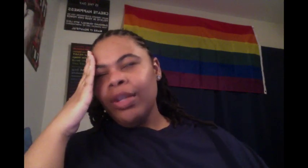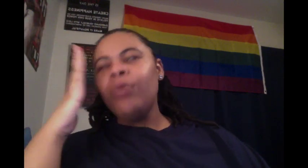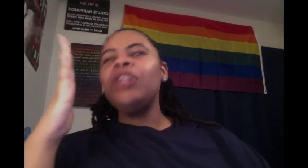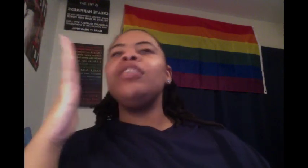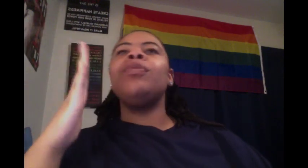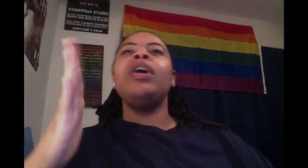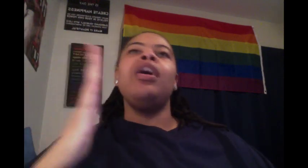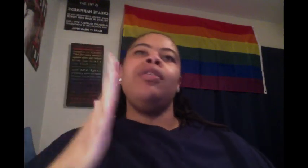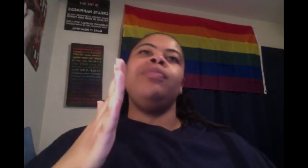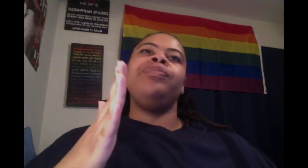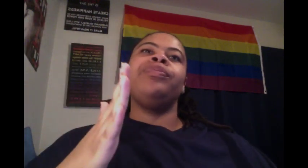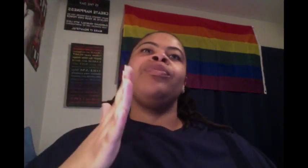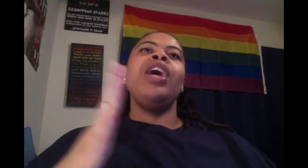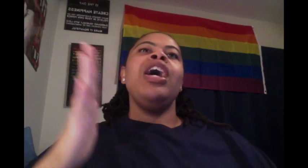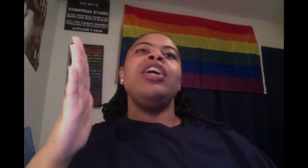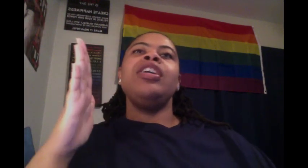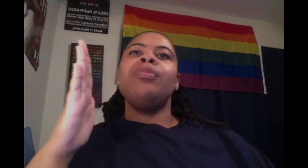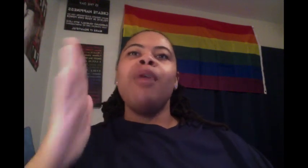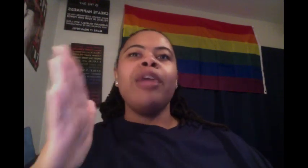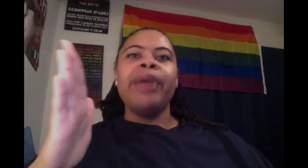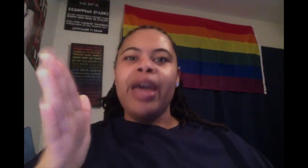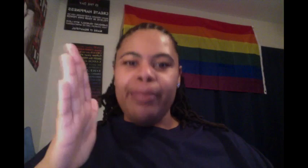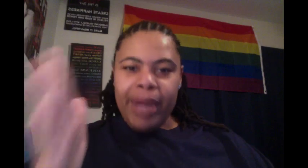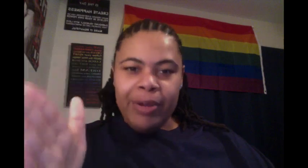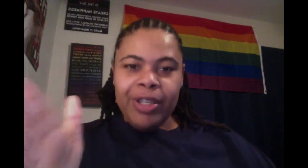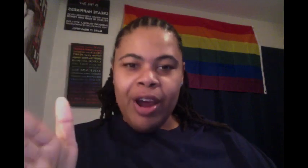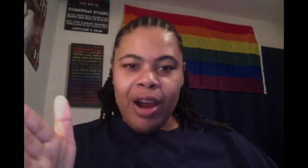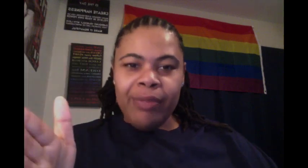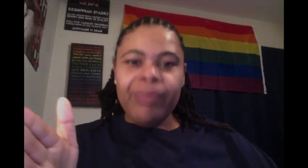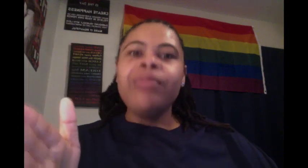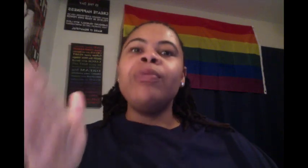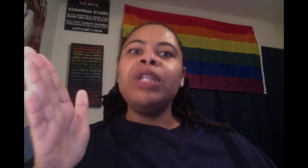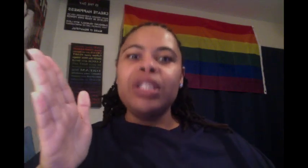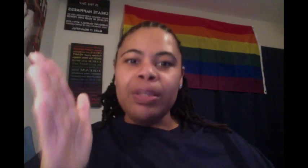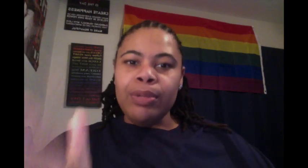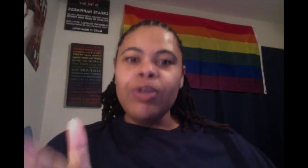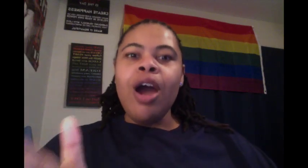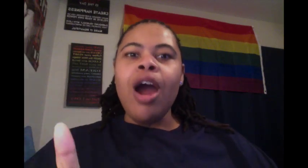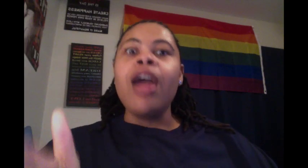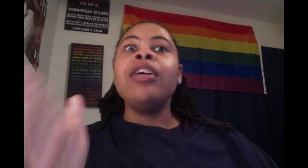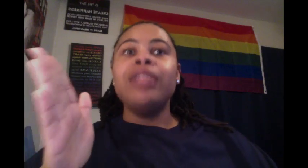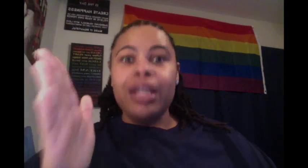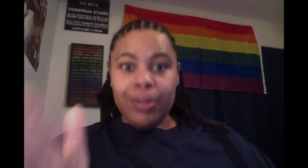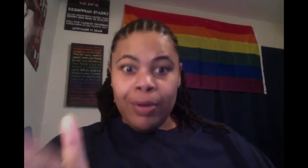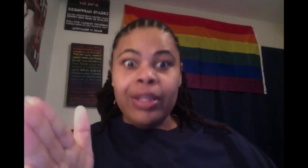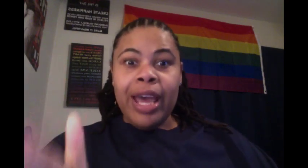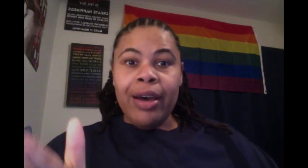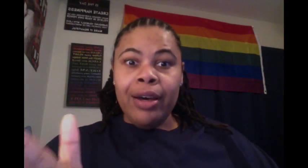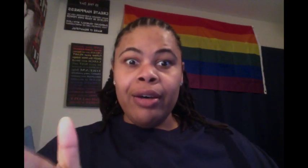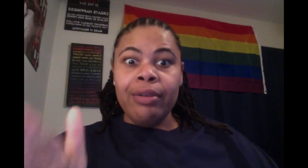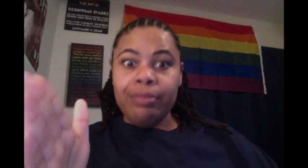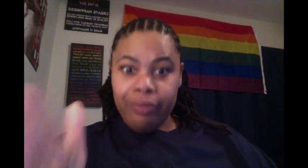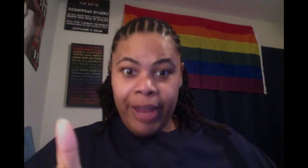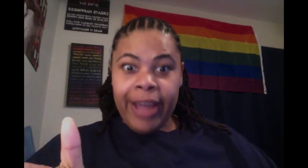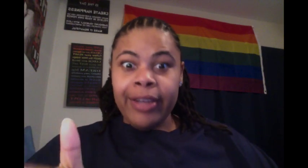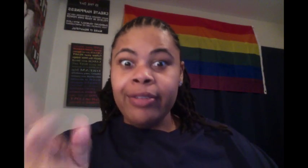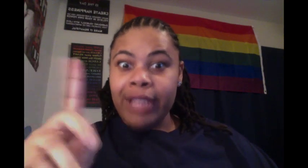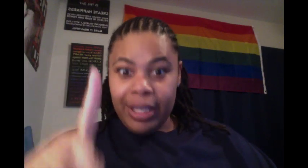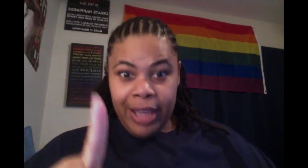Richard then went home. He didn't park behind Barry's car, which is the blue car that is on that flyer that he got